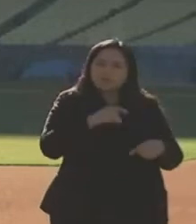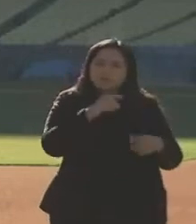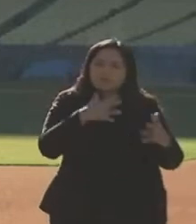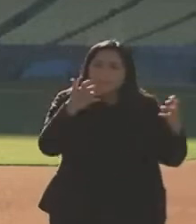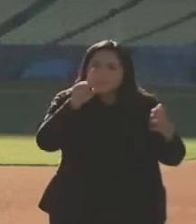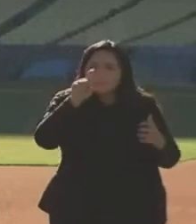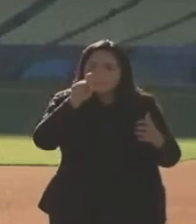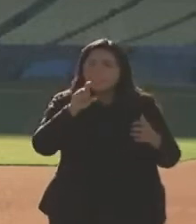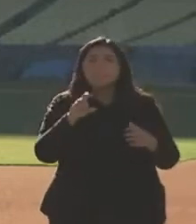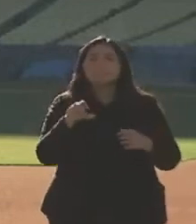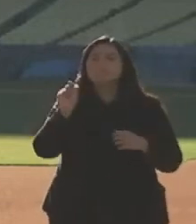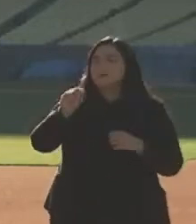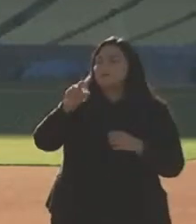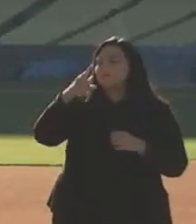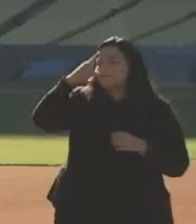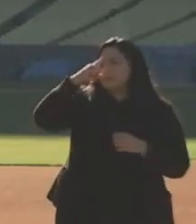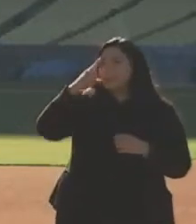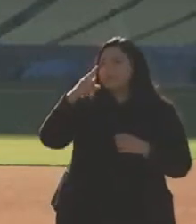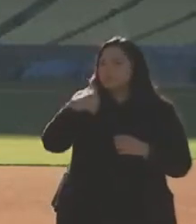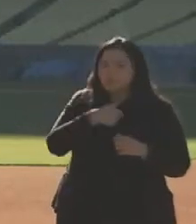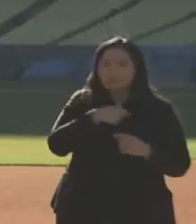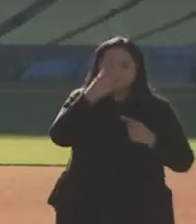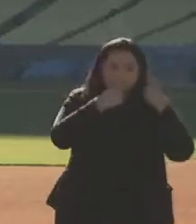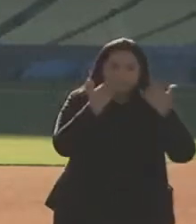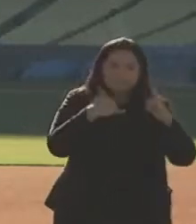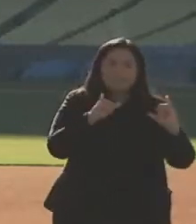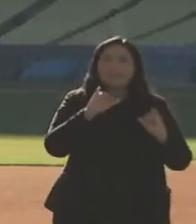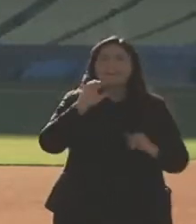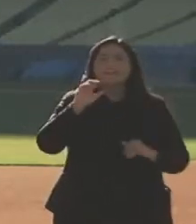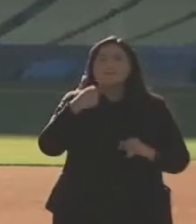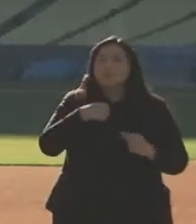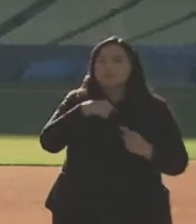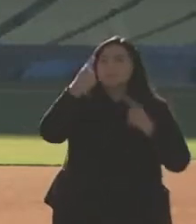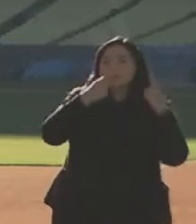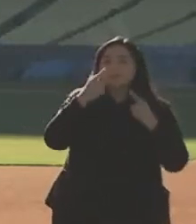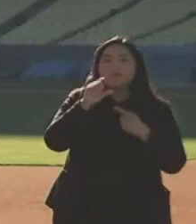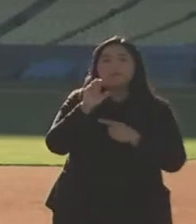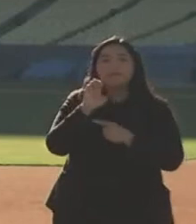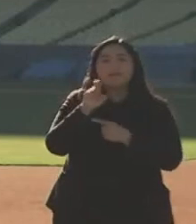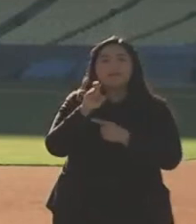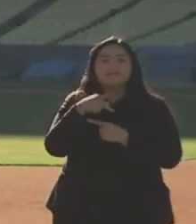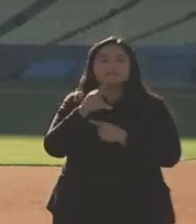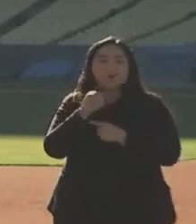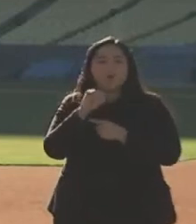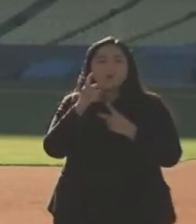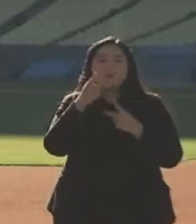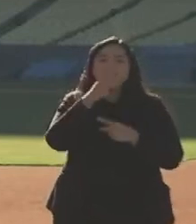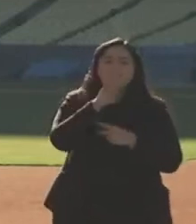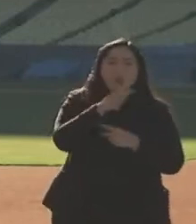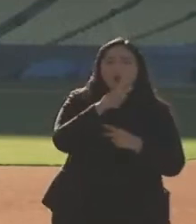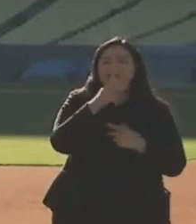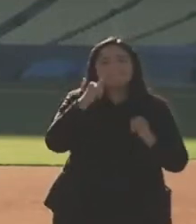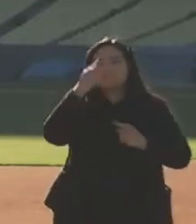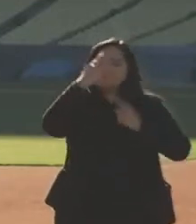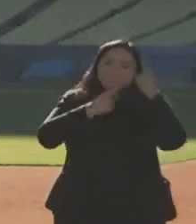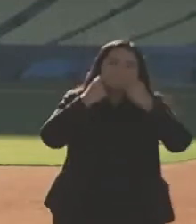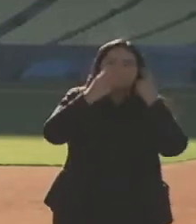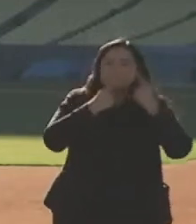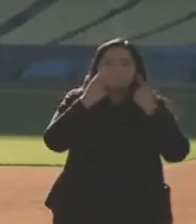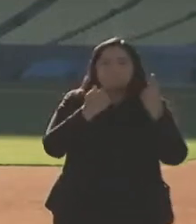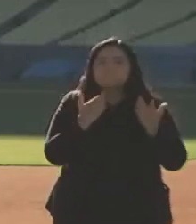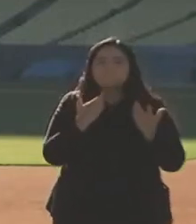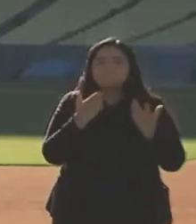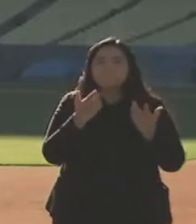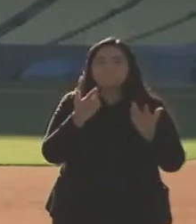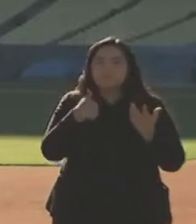had asked us to look at Expo Park. I don't think they're gonna change that from a testing center right now, though. That would be another great place. So our fire department has already have